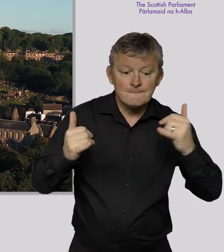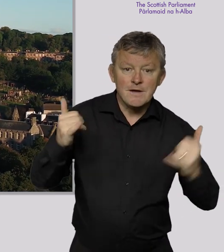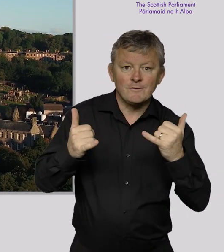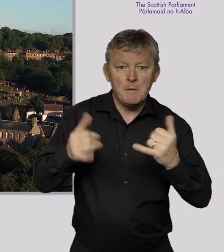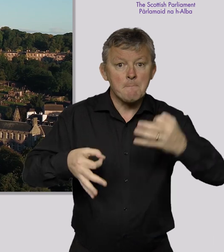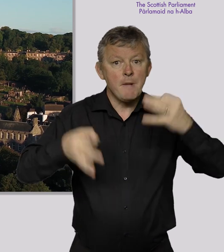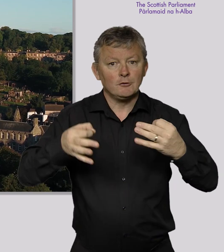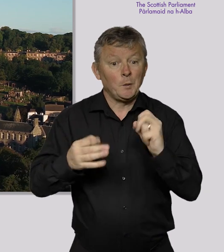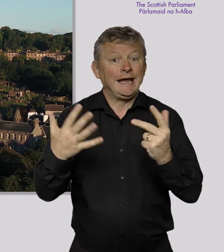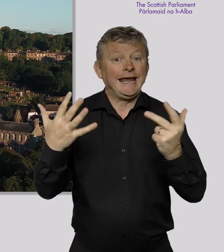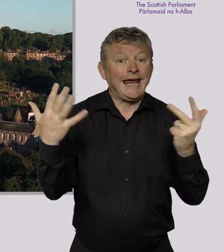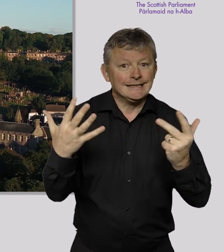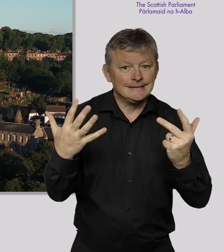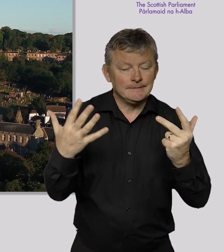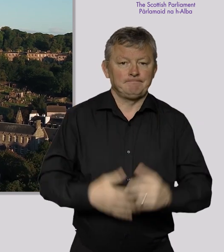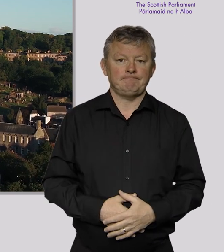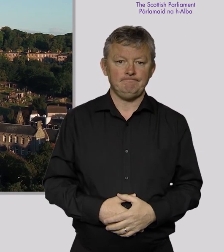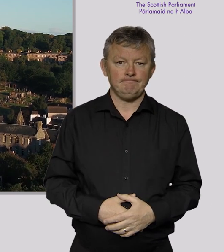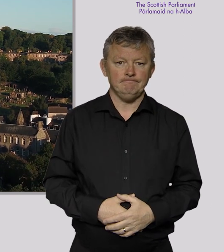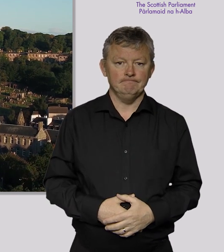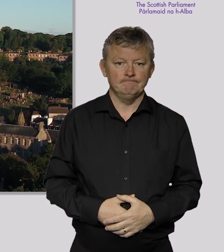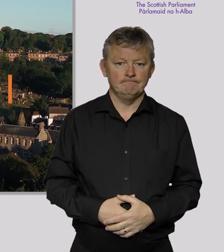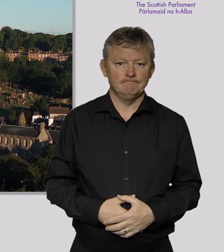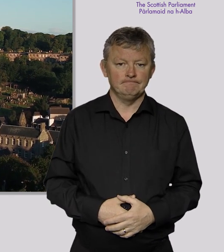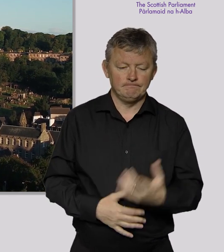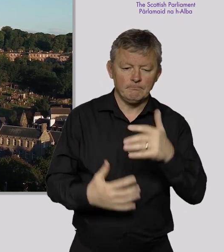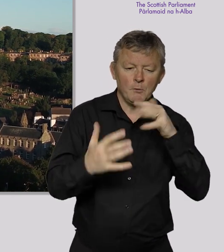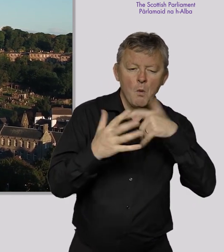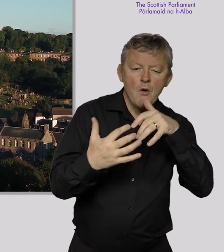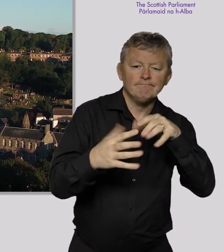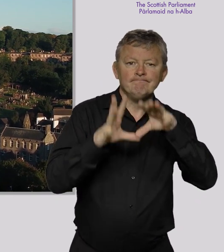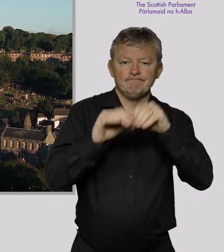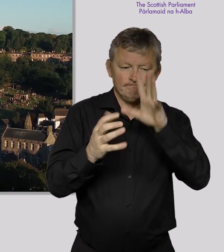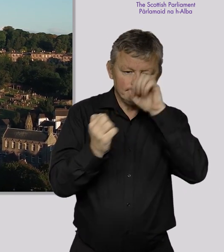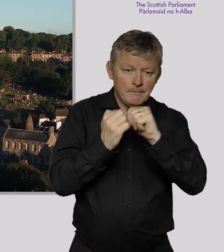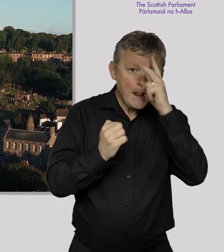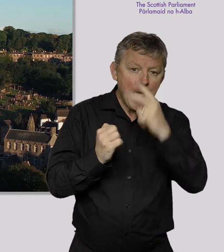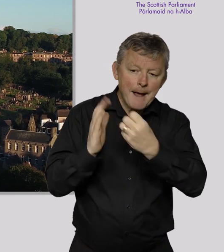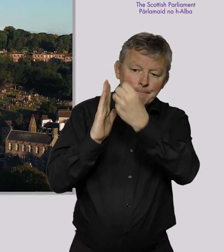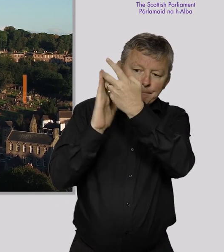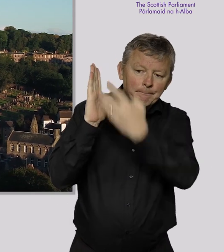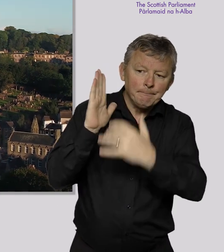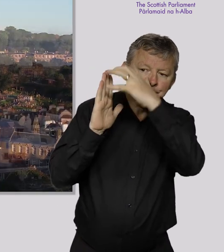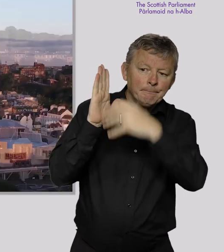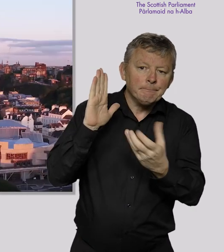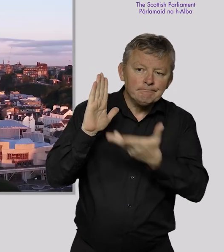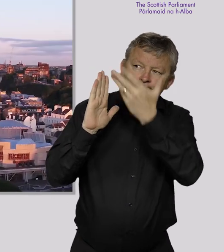Festival of Politics 2018 Their Name Liveth Projection